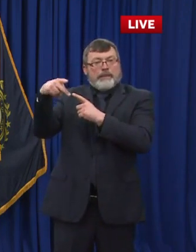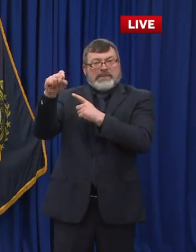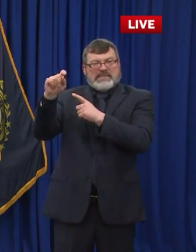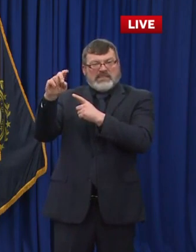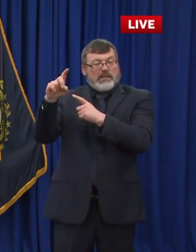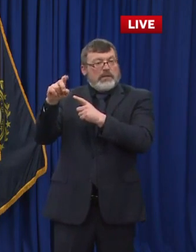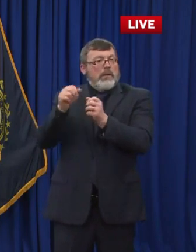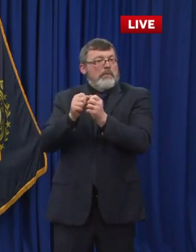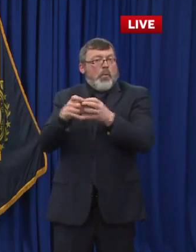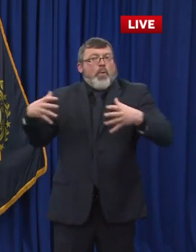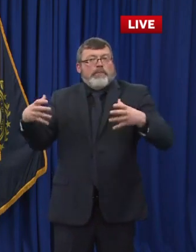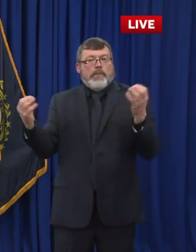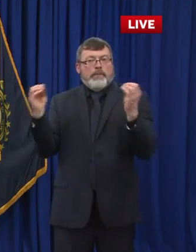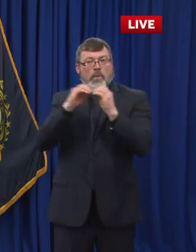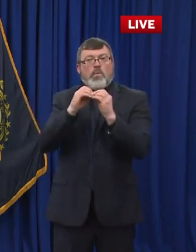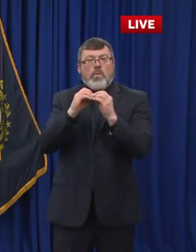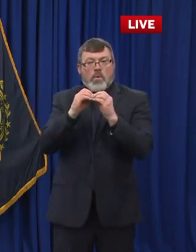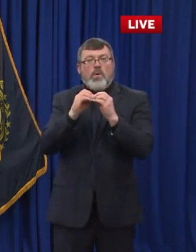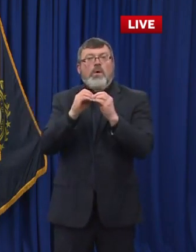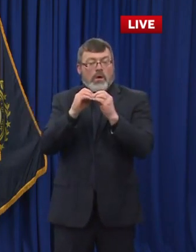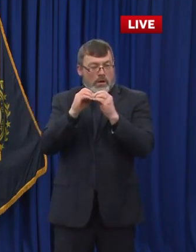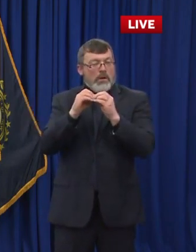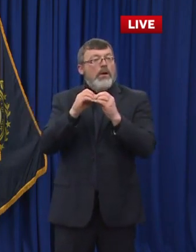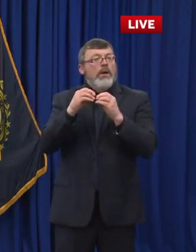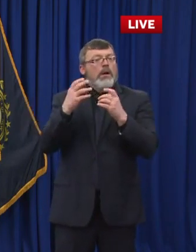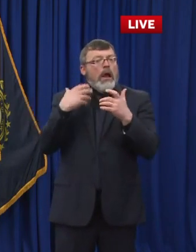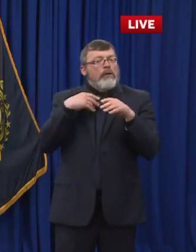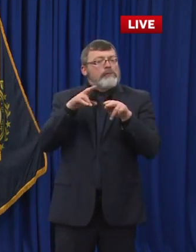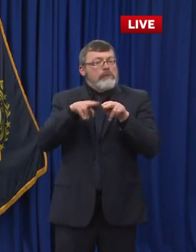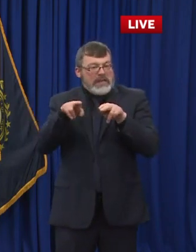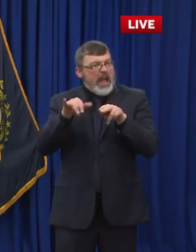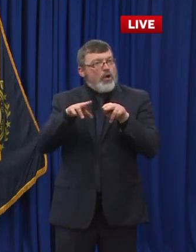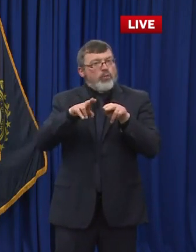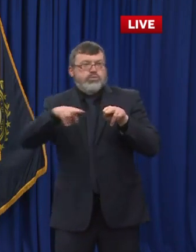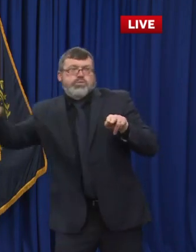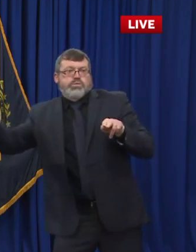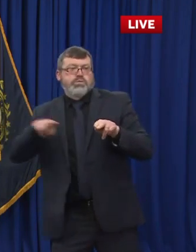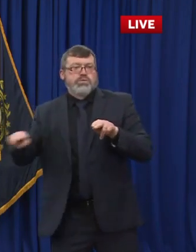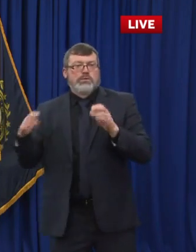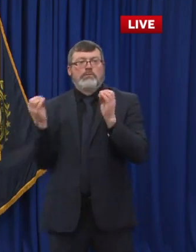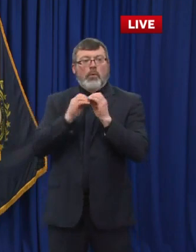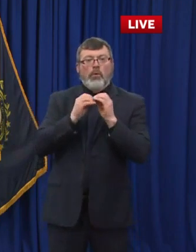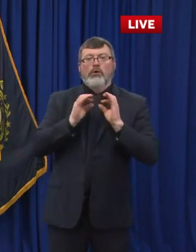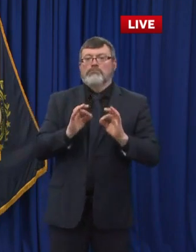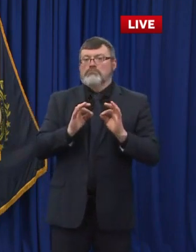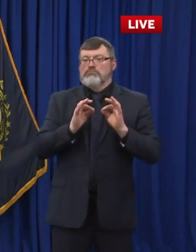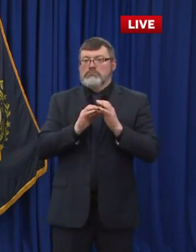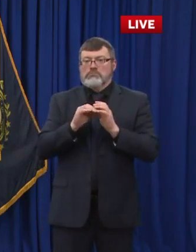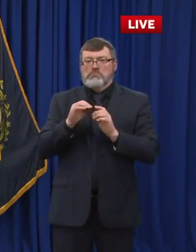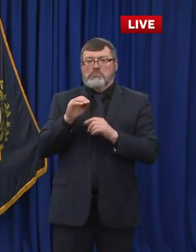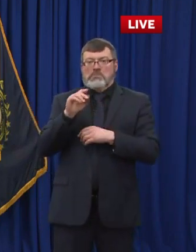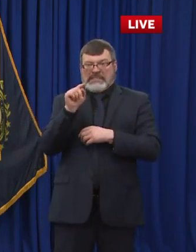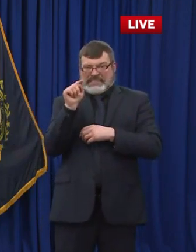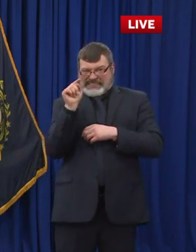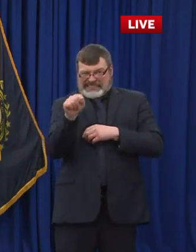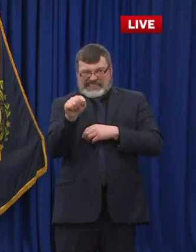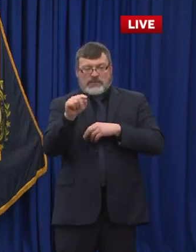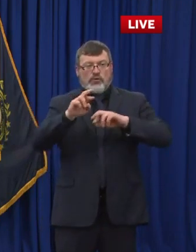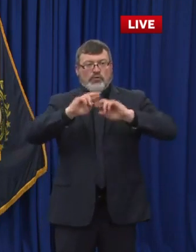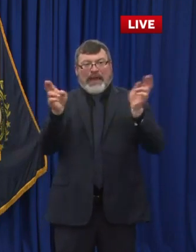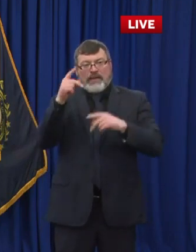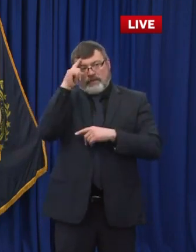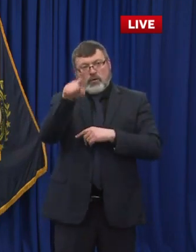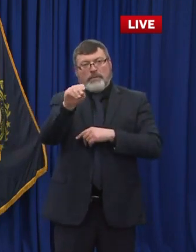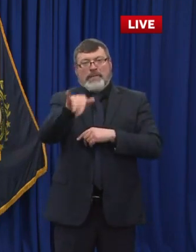And finally, we are working with our partners in the community to actually open up additional adult capacity